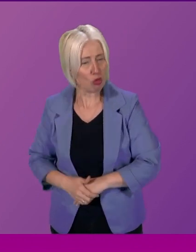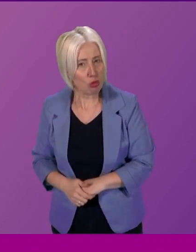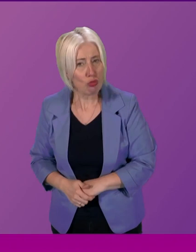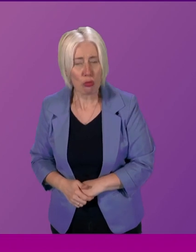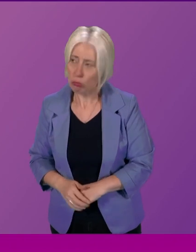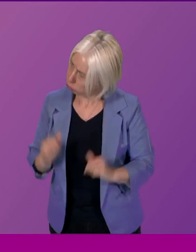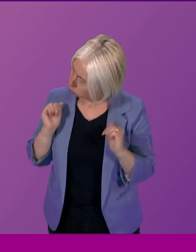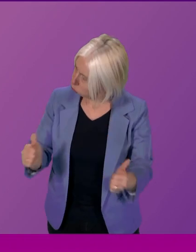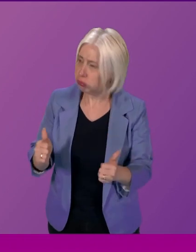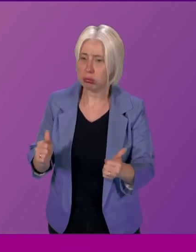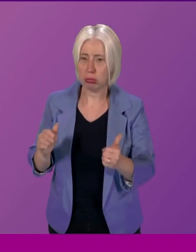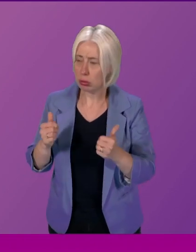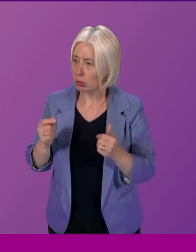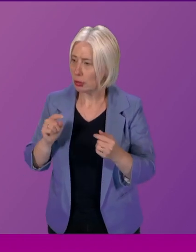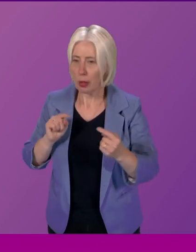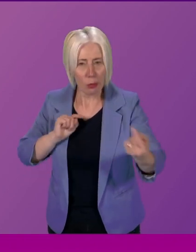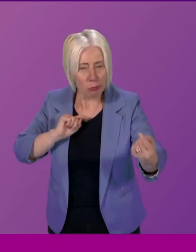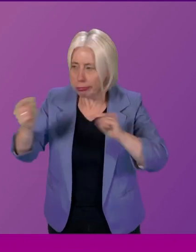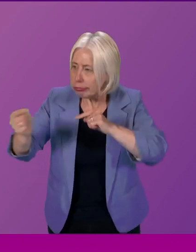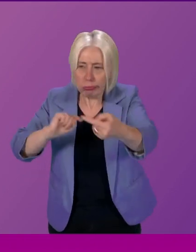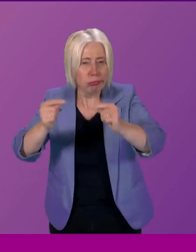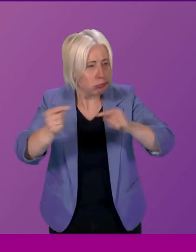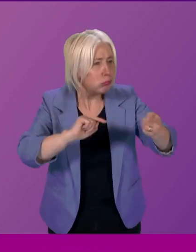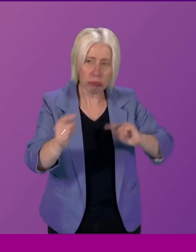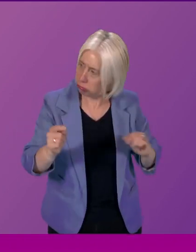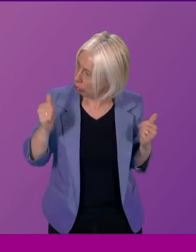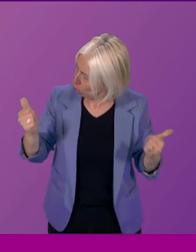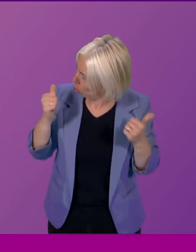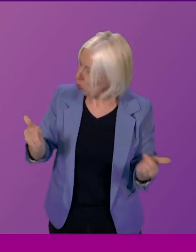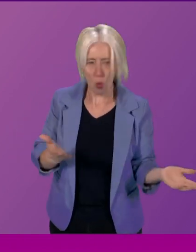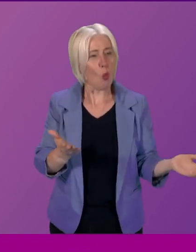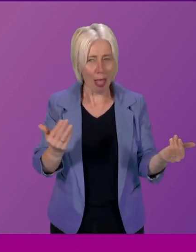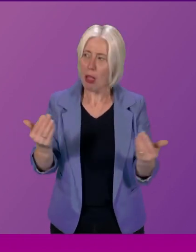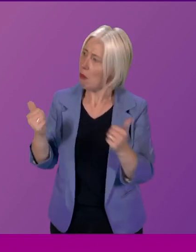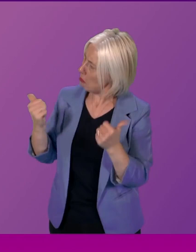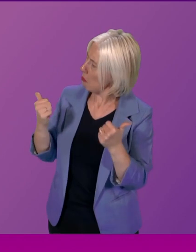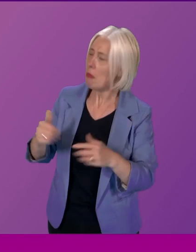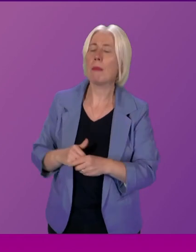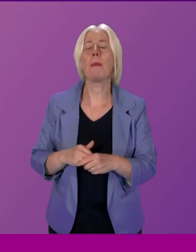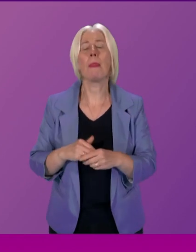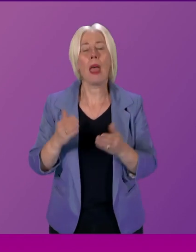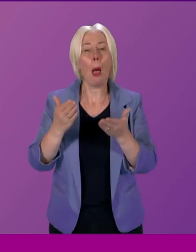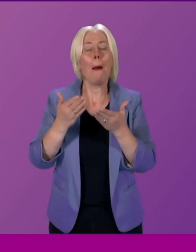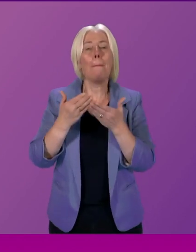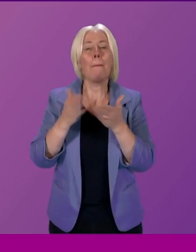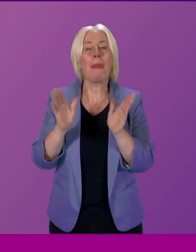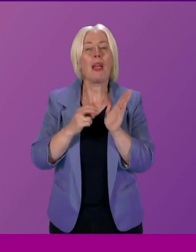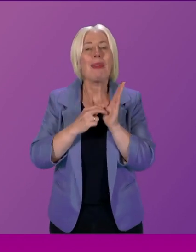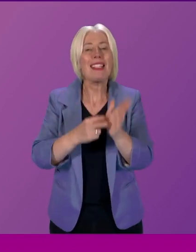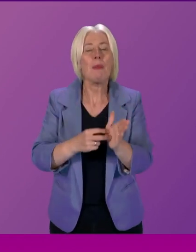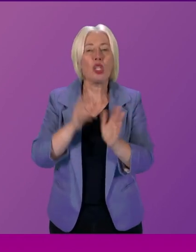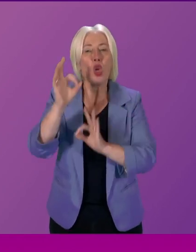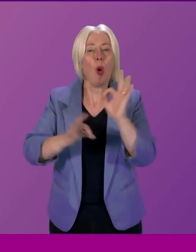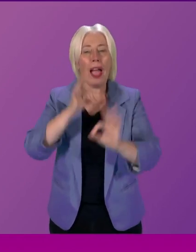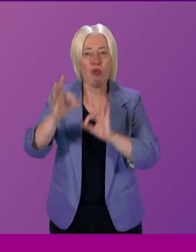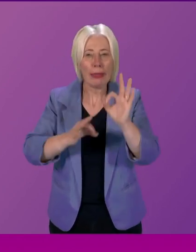really good interaction across this chamber and that is to be very welcome the public participation inquiry was one of the key pieces